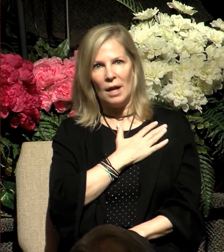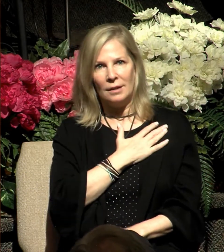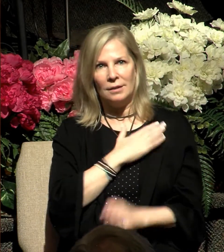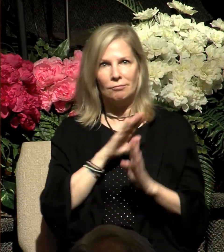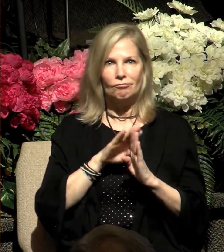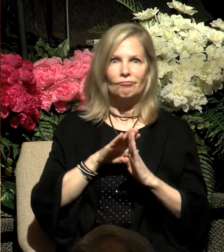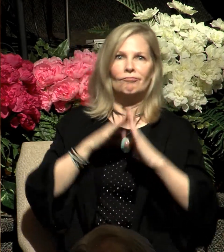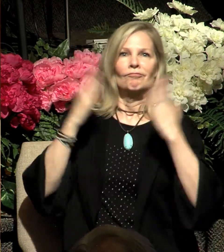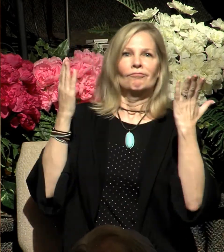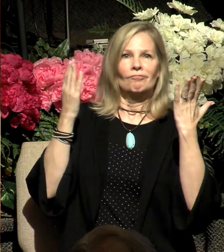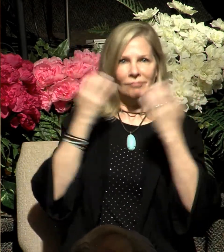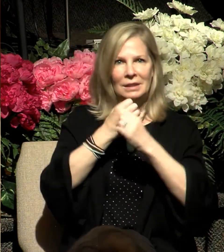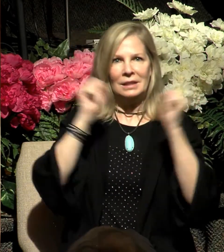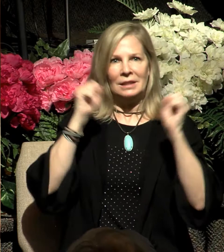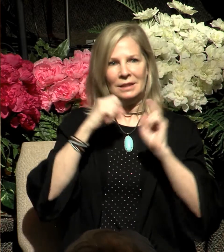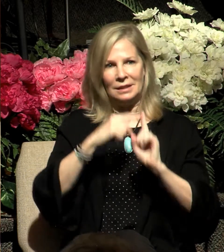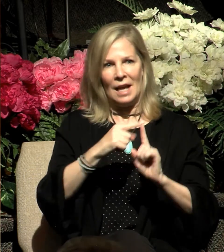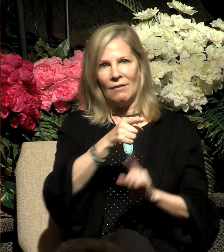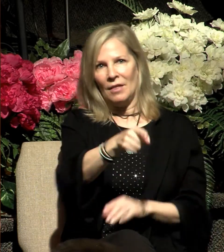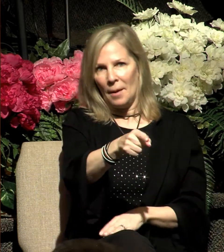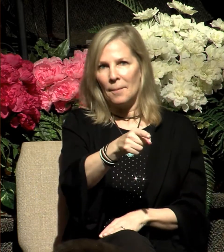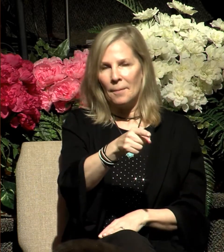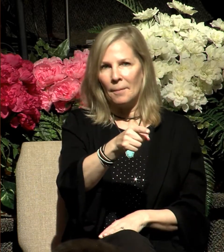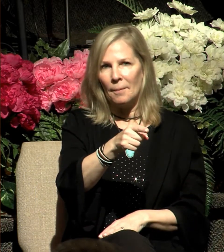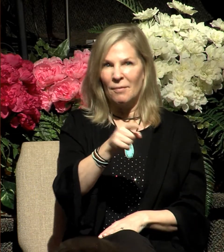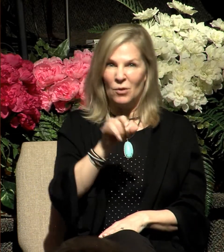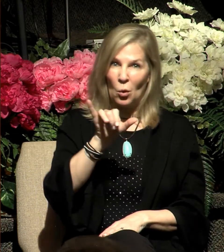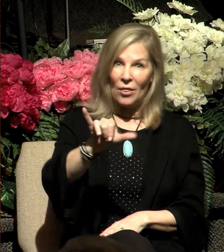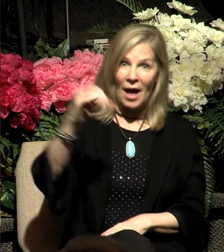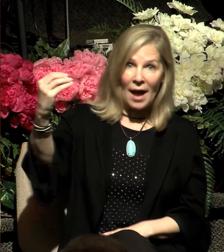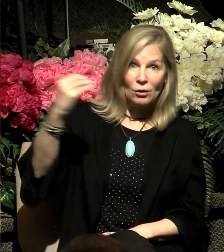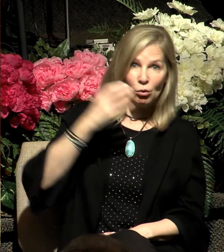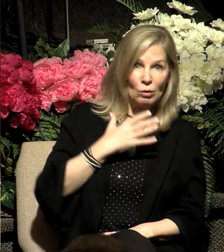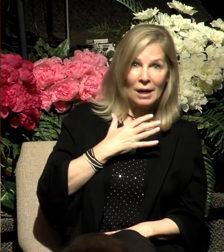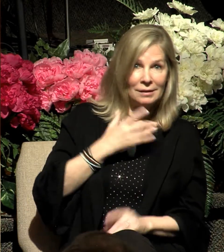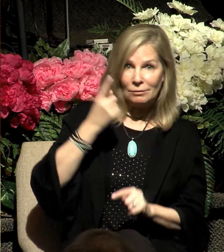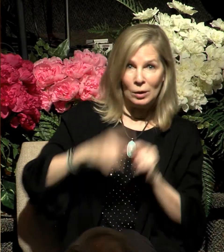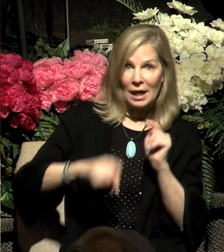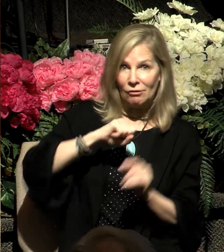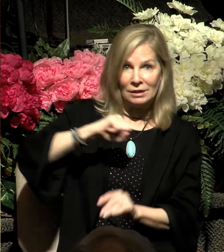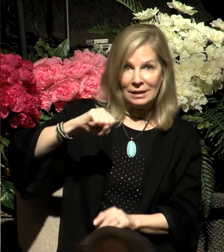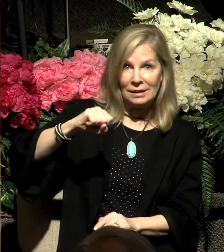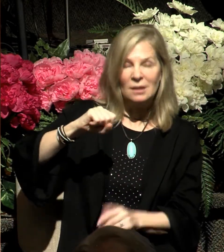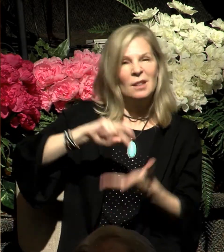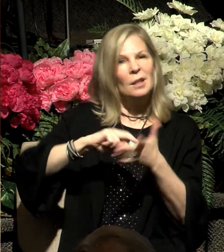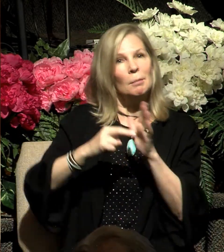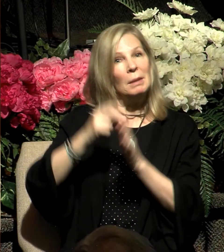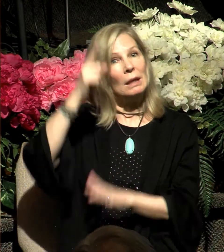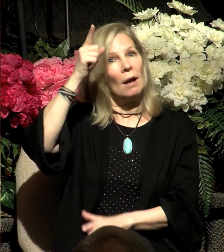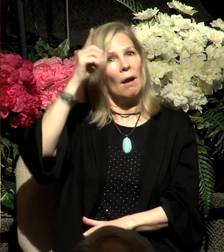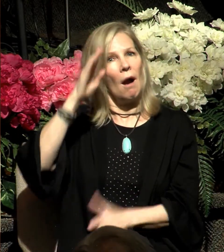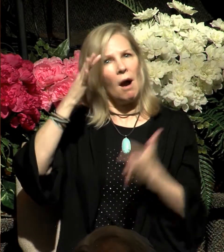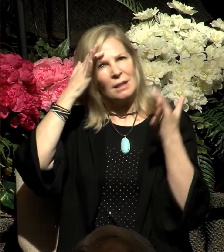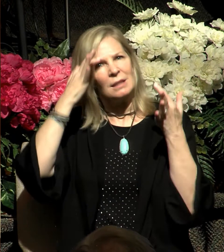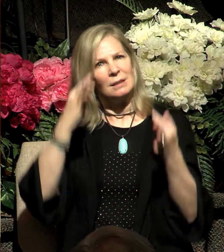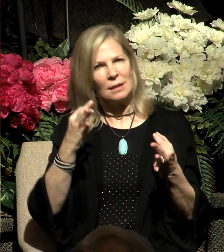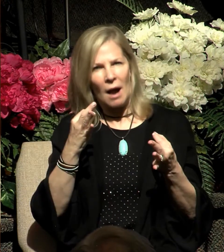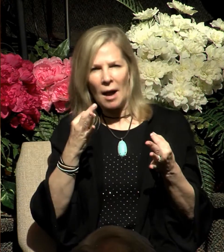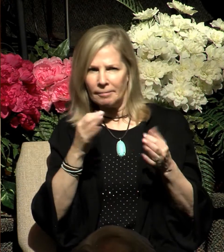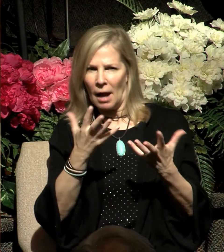them. Simply put, irresistible grace means that when God decides to work in the heart of an individual who has been